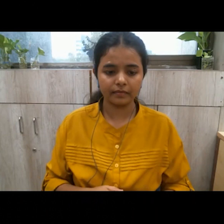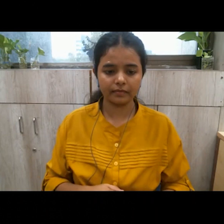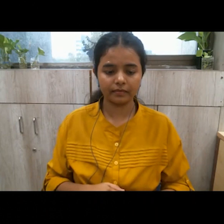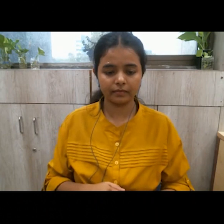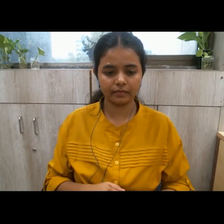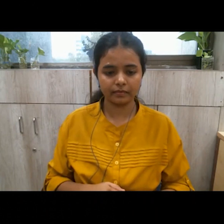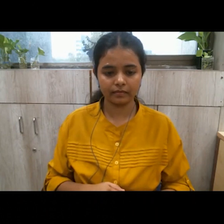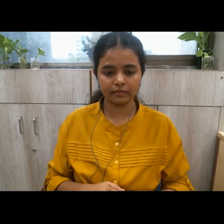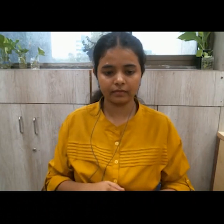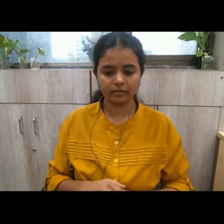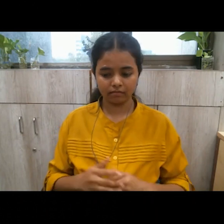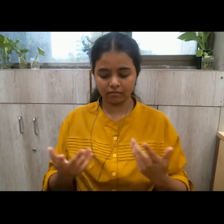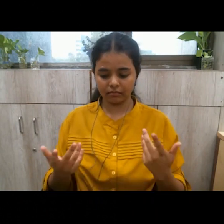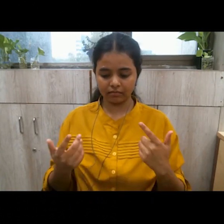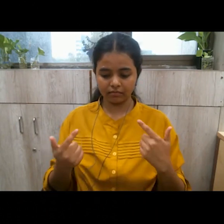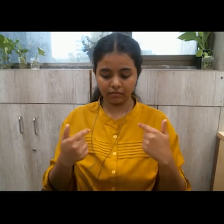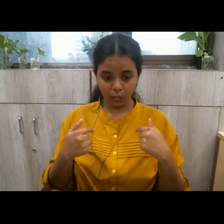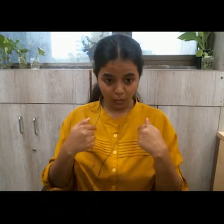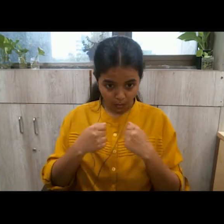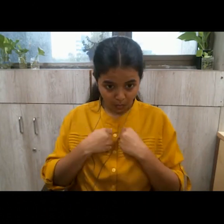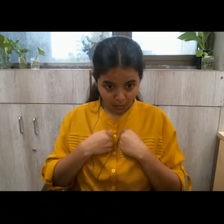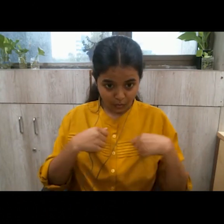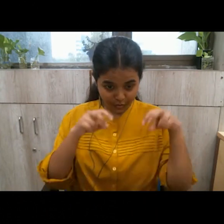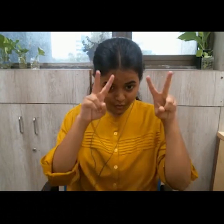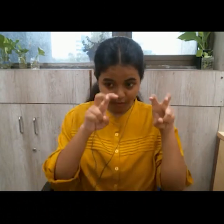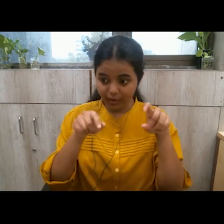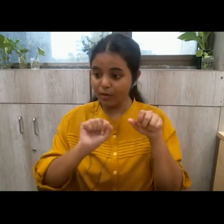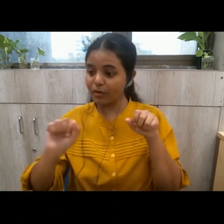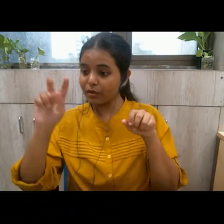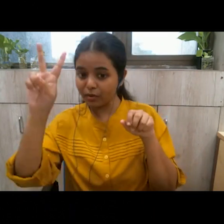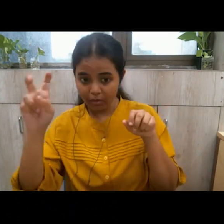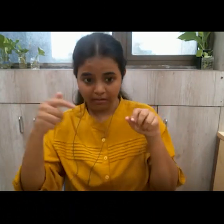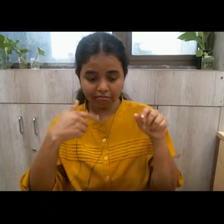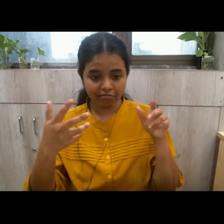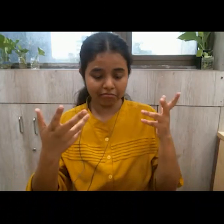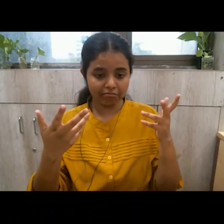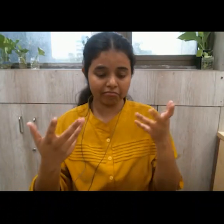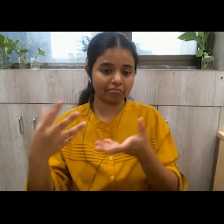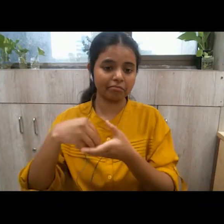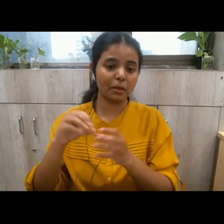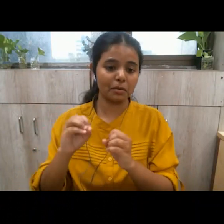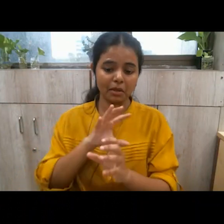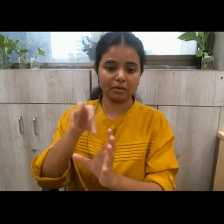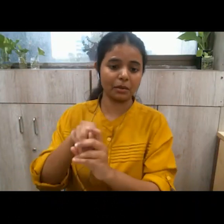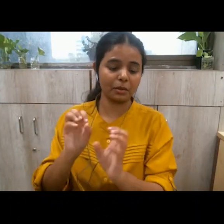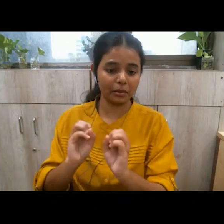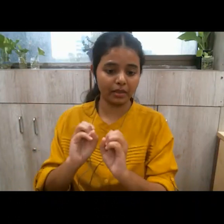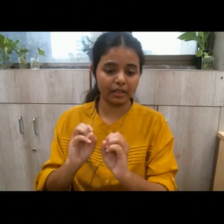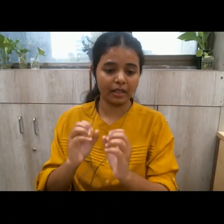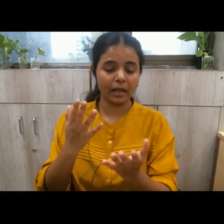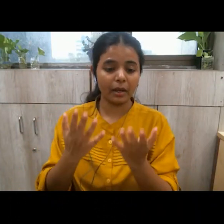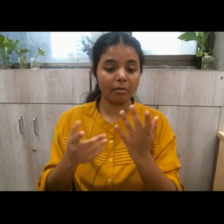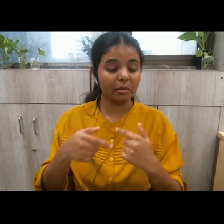are issues which will not be even considered or maybe in a way we are laughing at those who